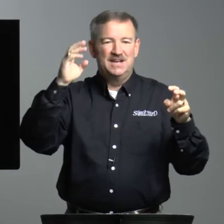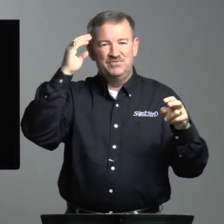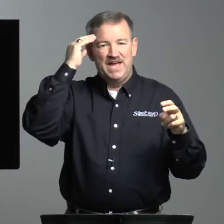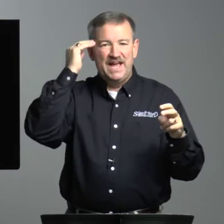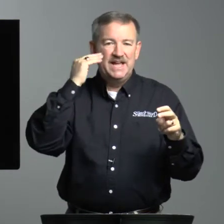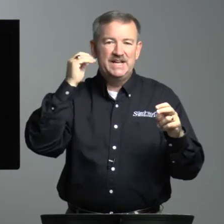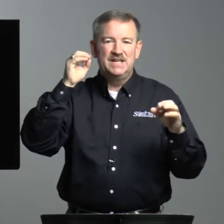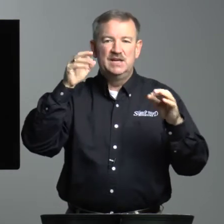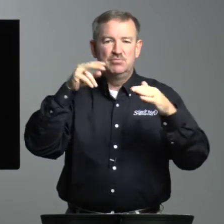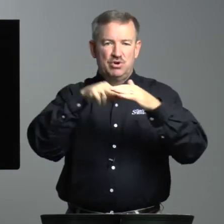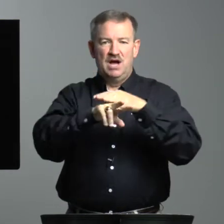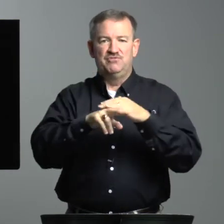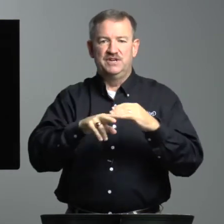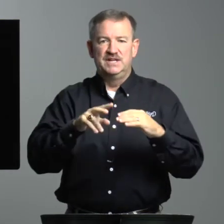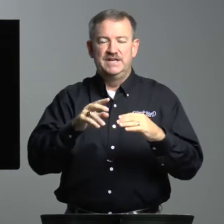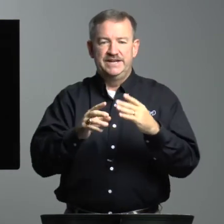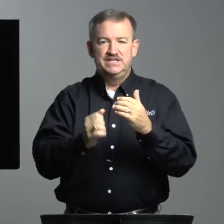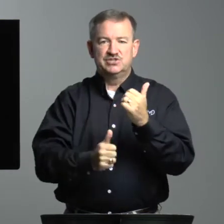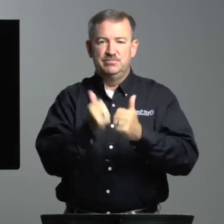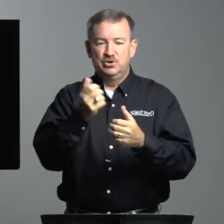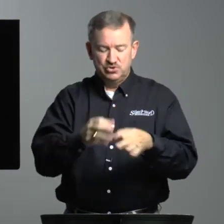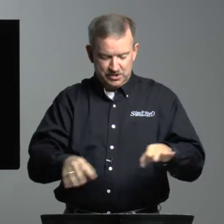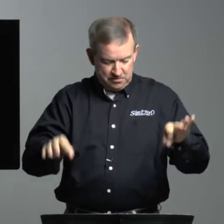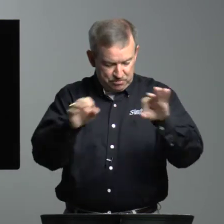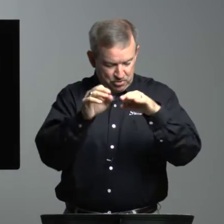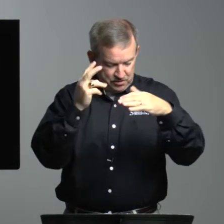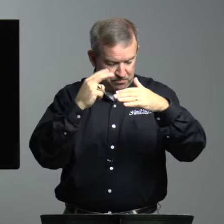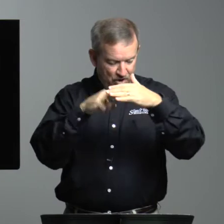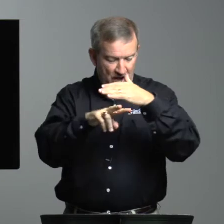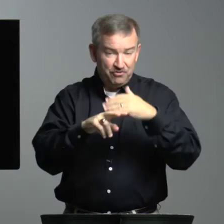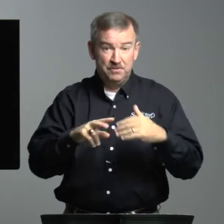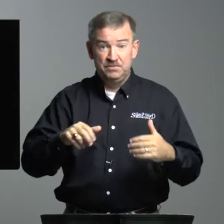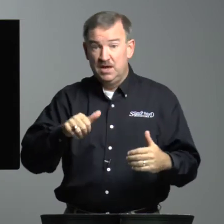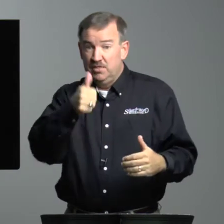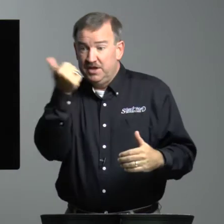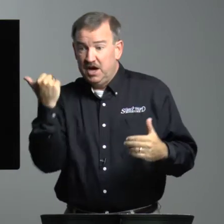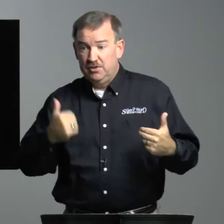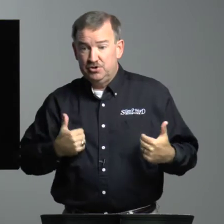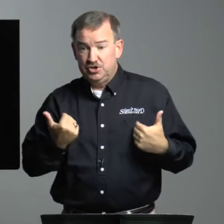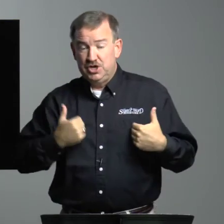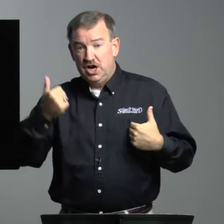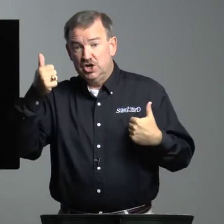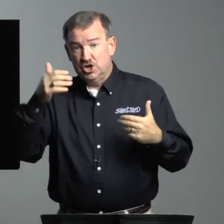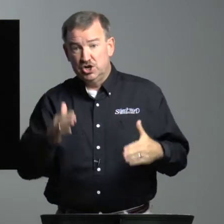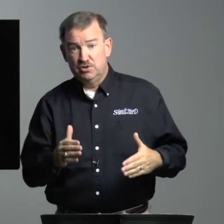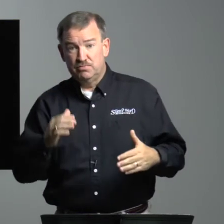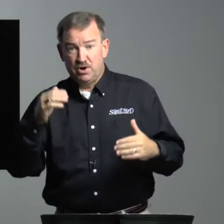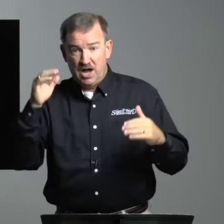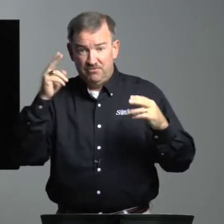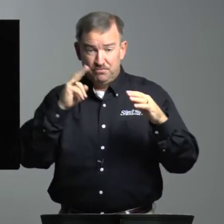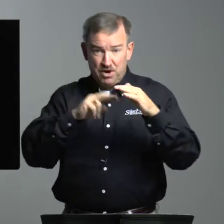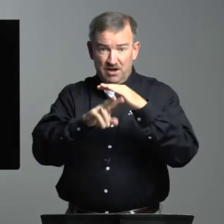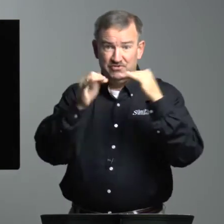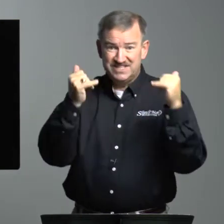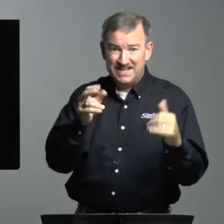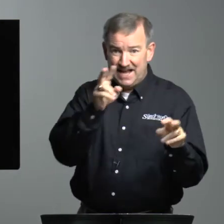of the head prophet. He's the most important prophet. The other younger prophets now